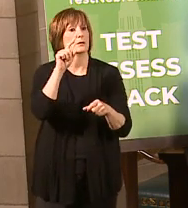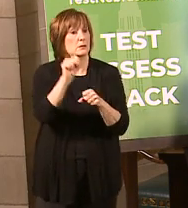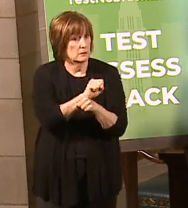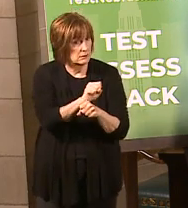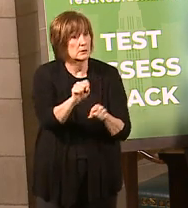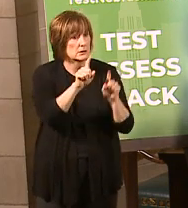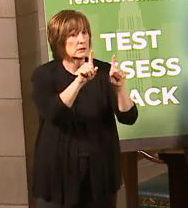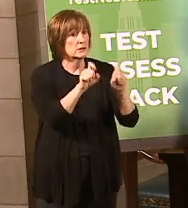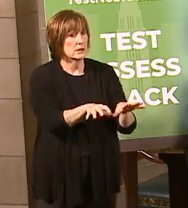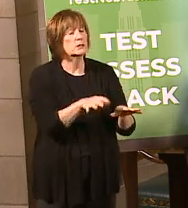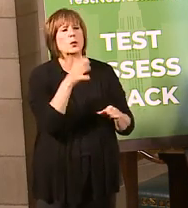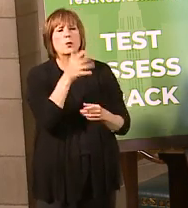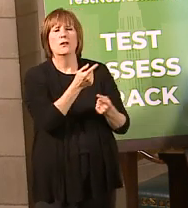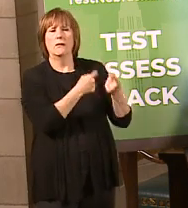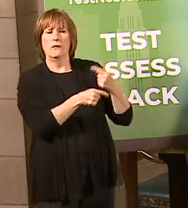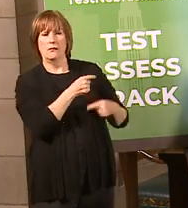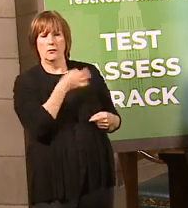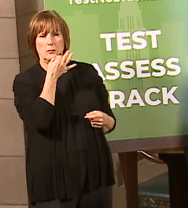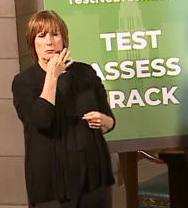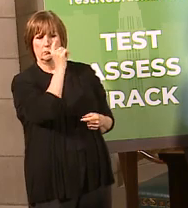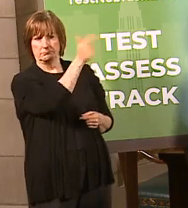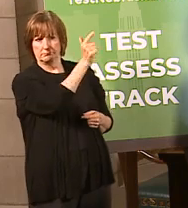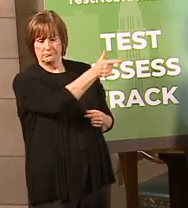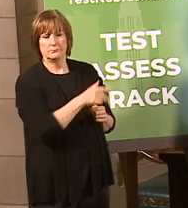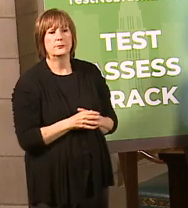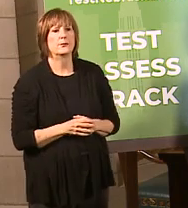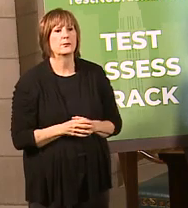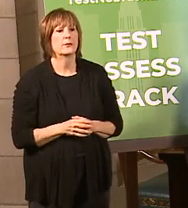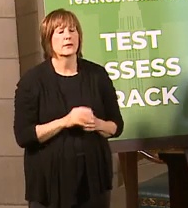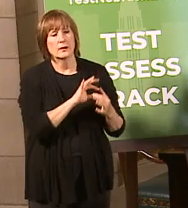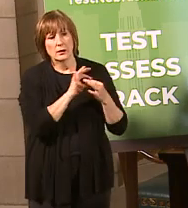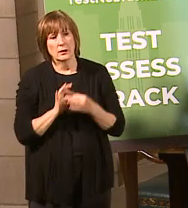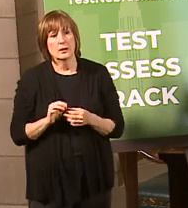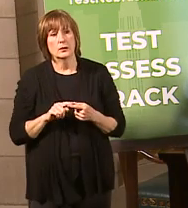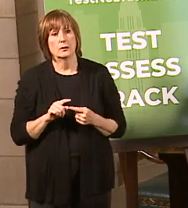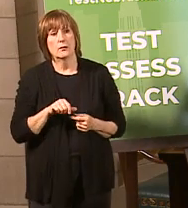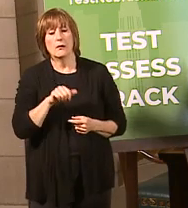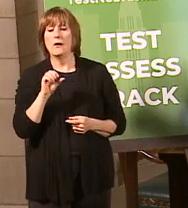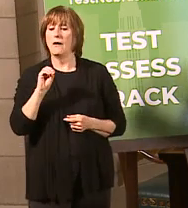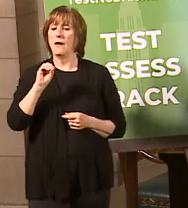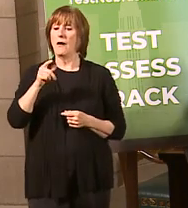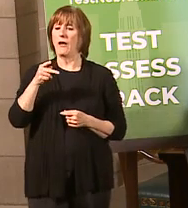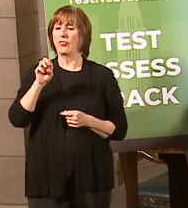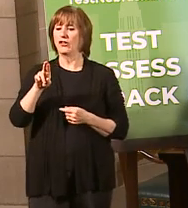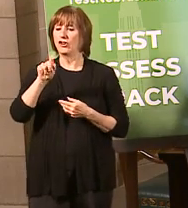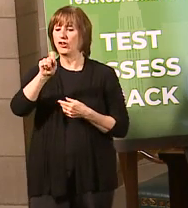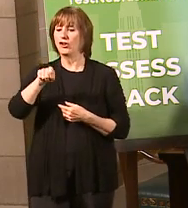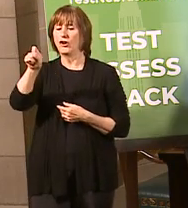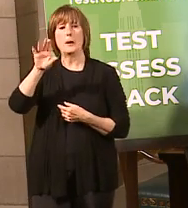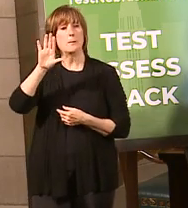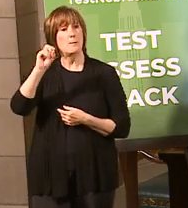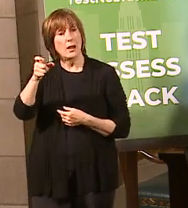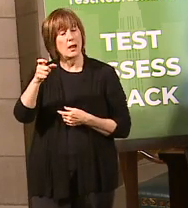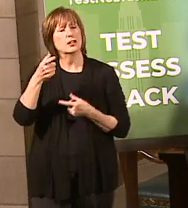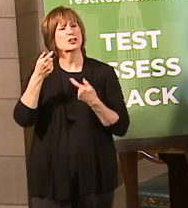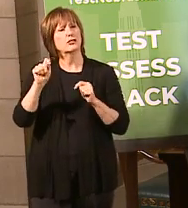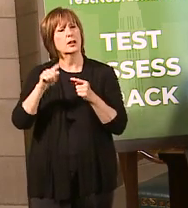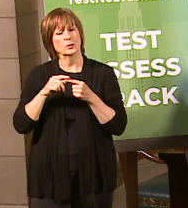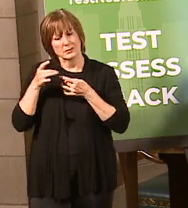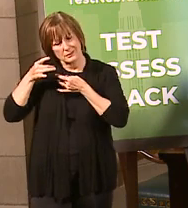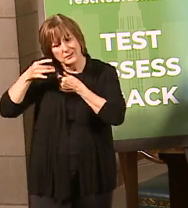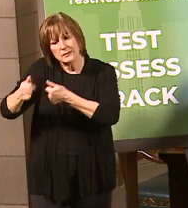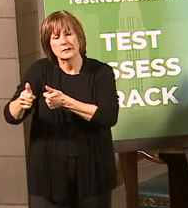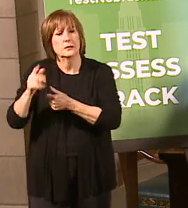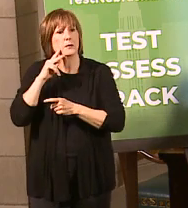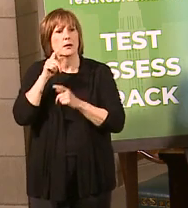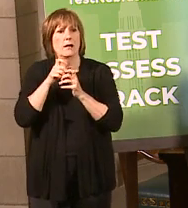that will be coming, so stay tuned on that one. And then with regard to the other box, again, we're just trying to streamline it and make it as efficient as possible so that